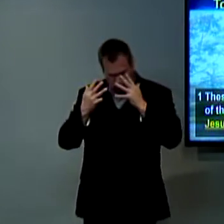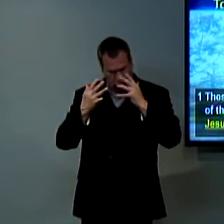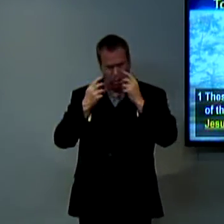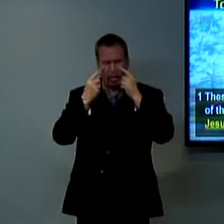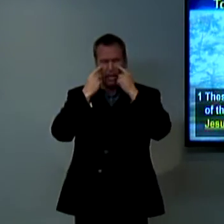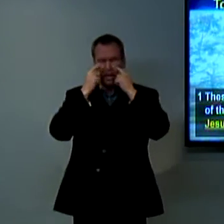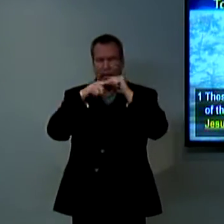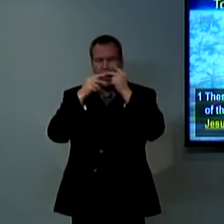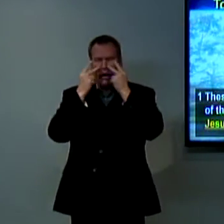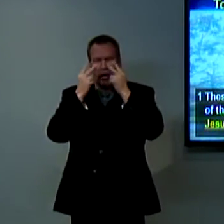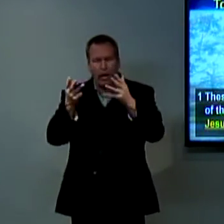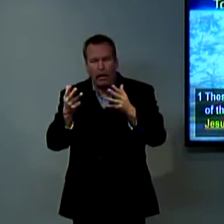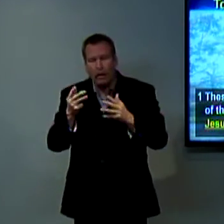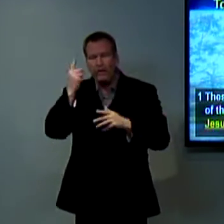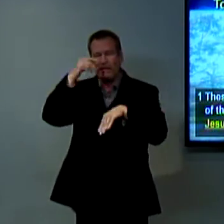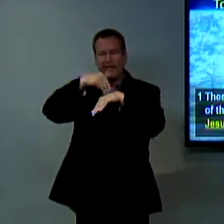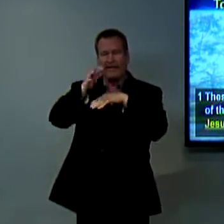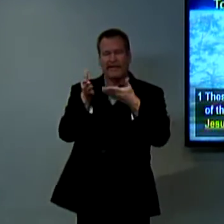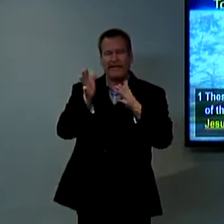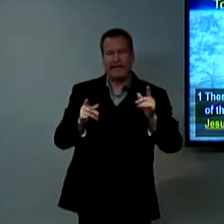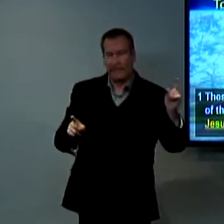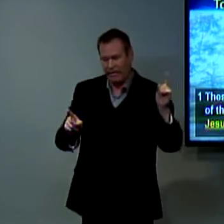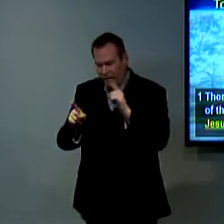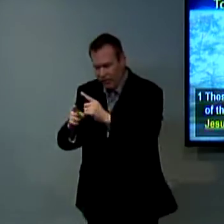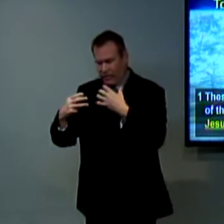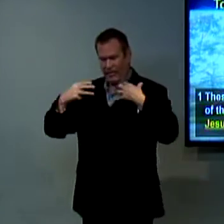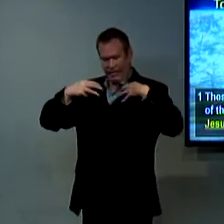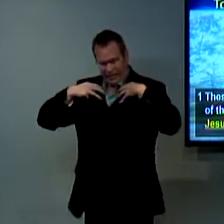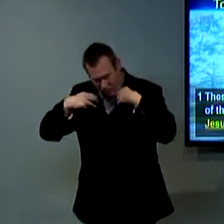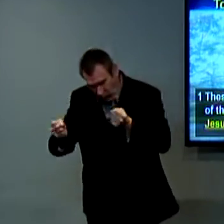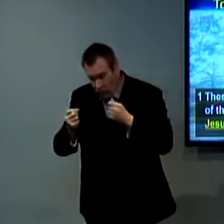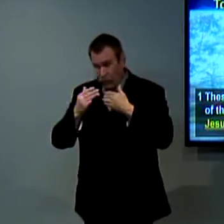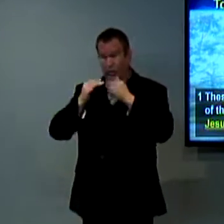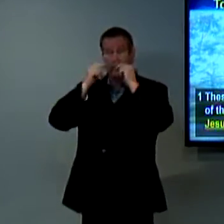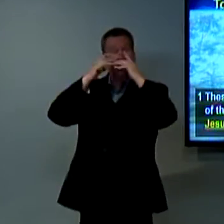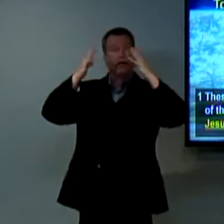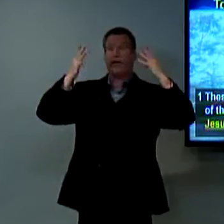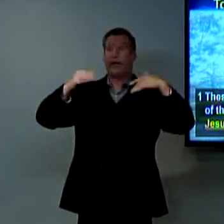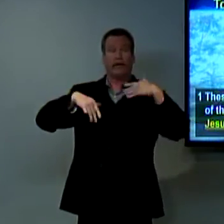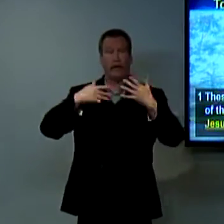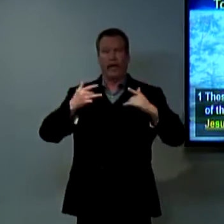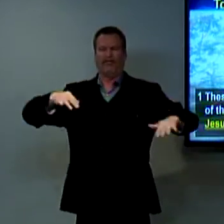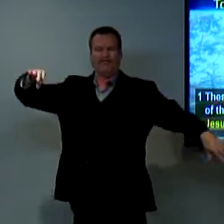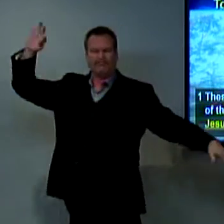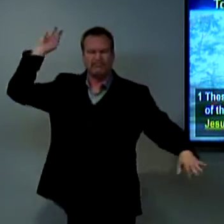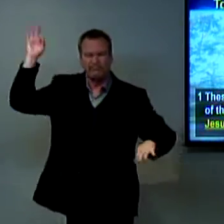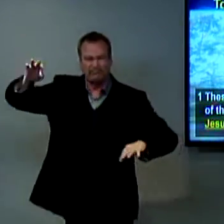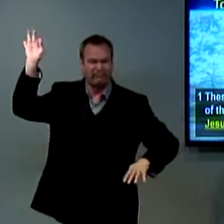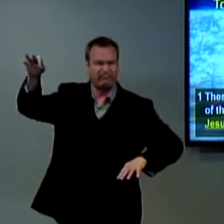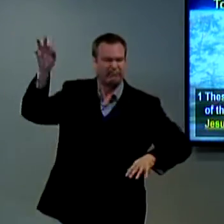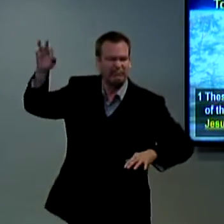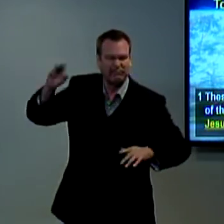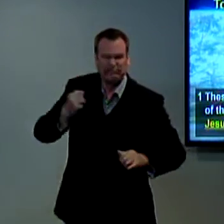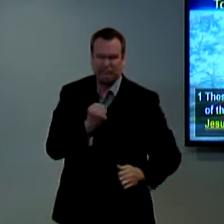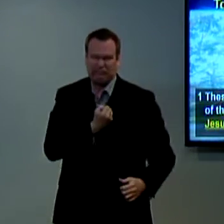several days. He mourned and he was blind. God sent a servant to heal him. One of his servants to heal him. And after that